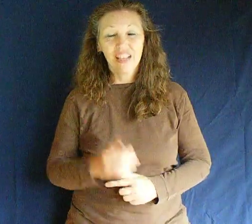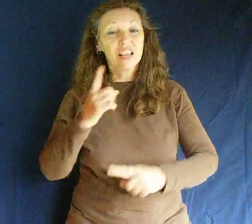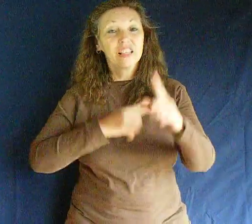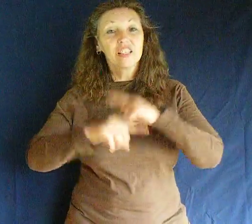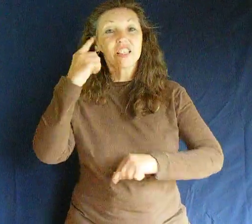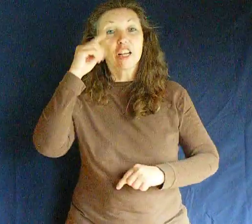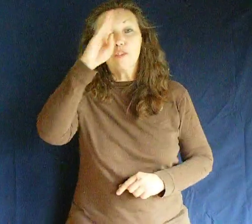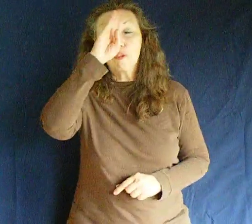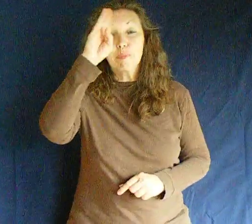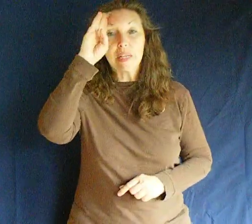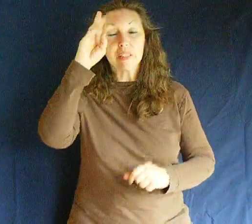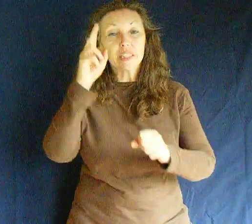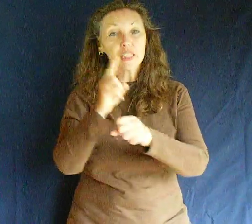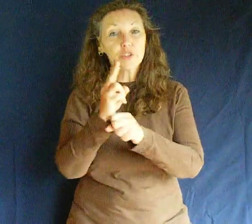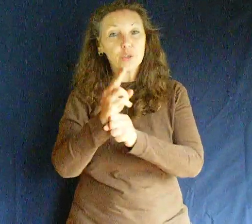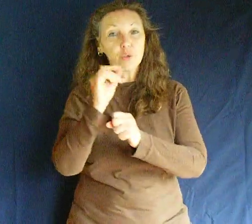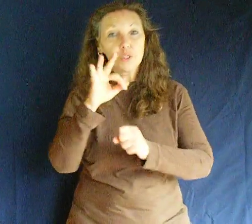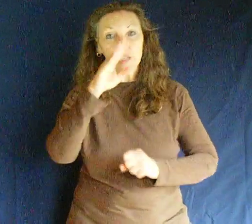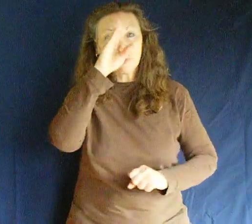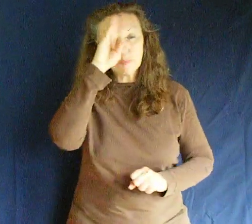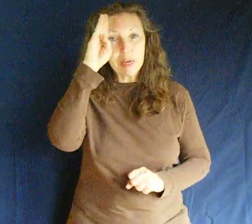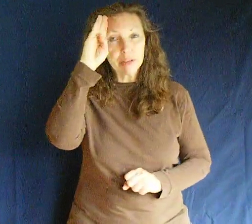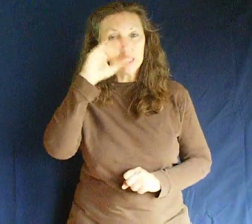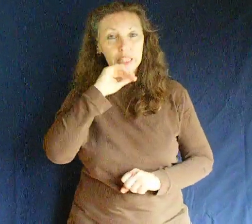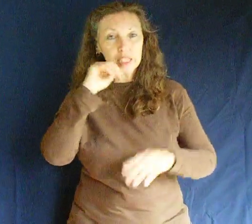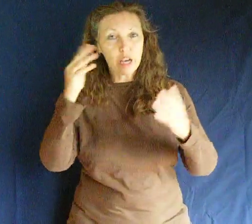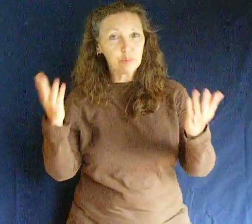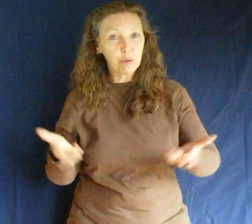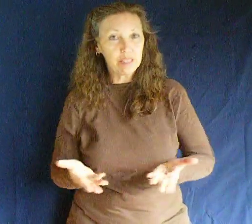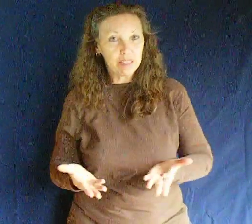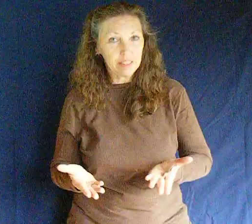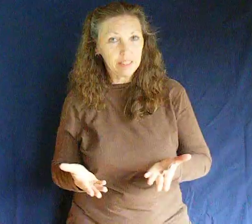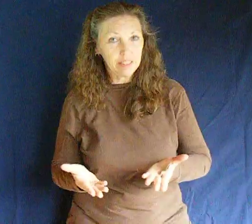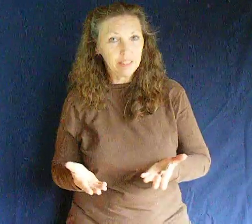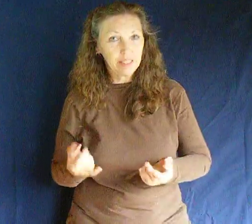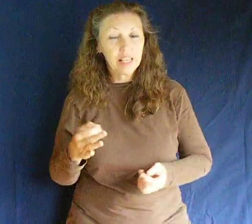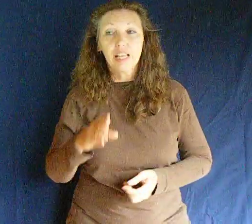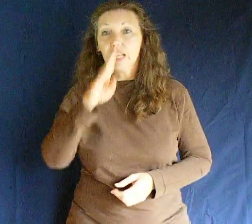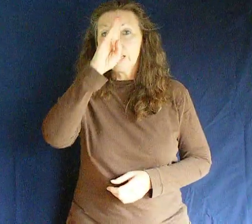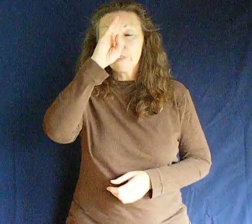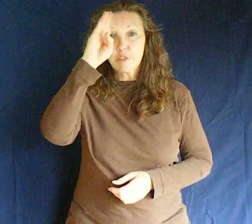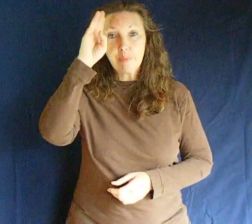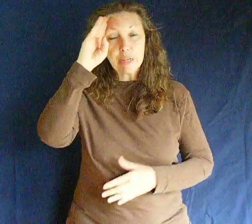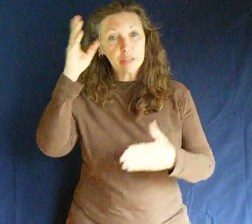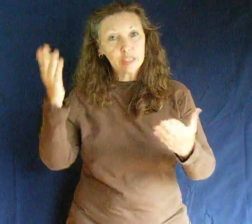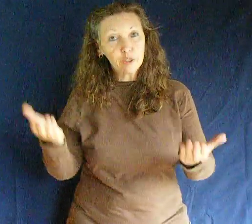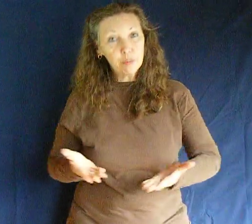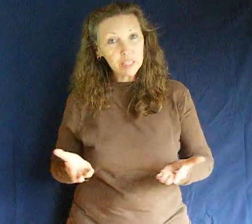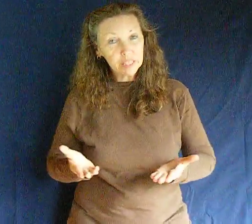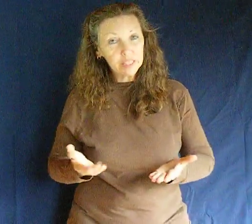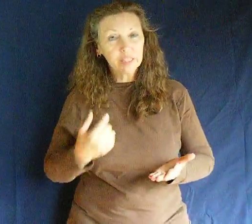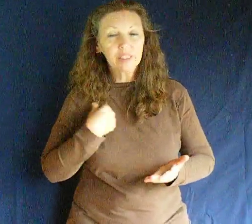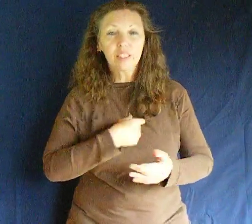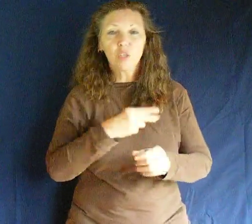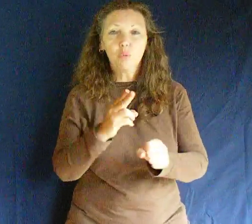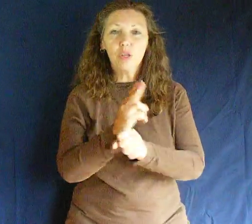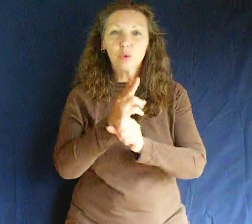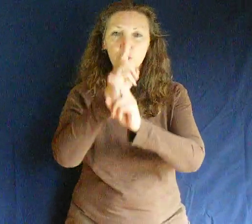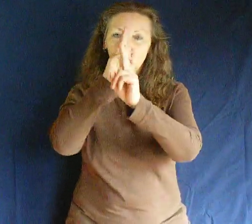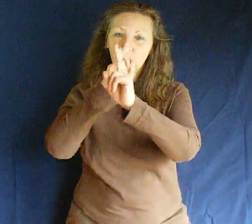The sign for barren is used if the barren is not present. If the barren is present, we use an